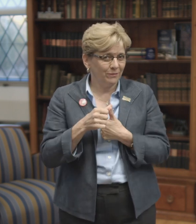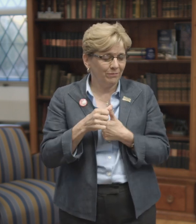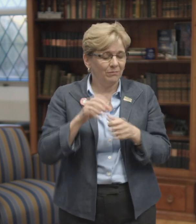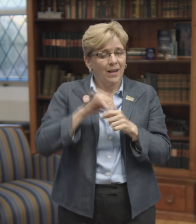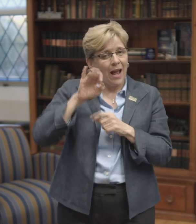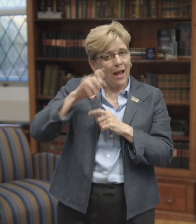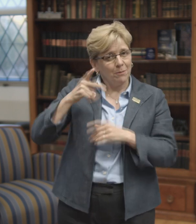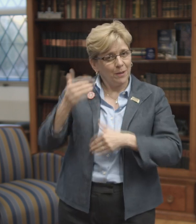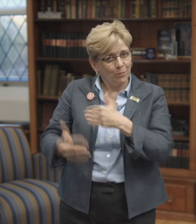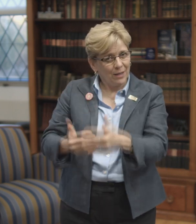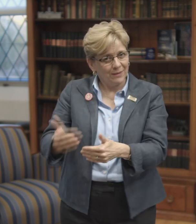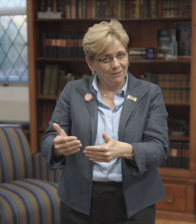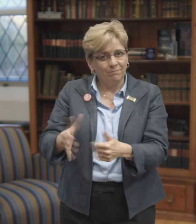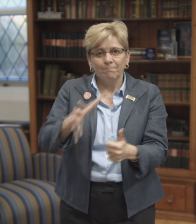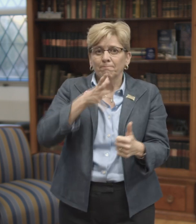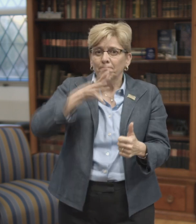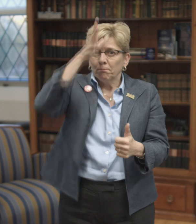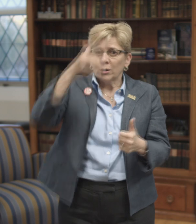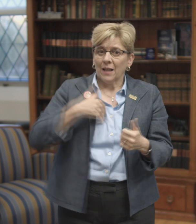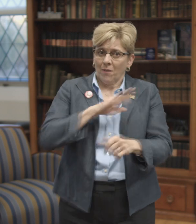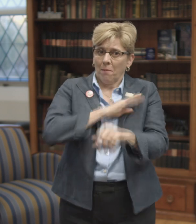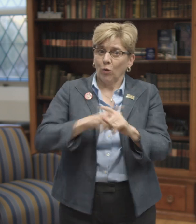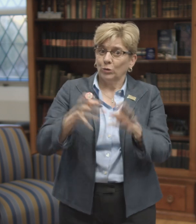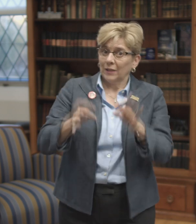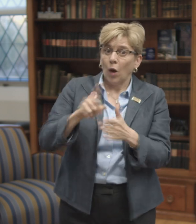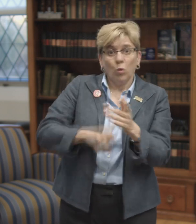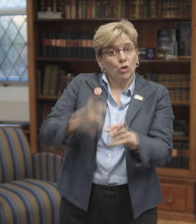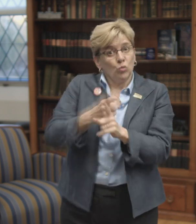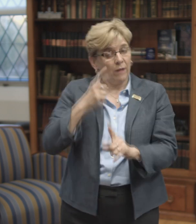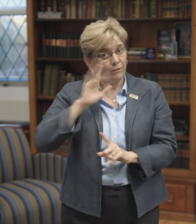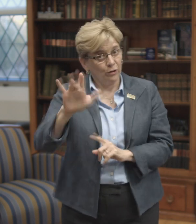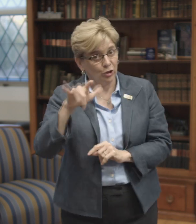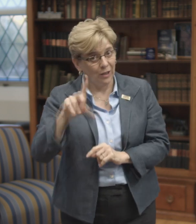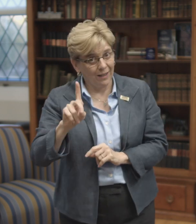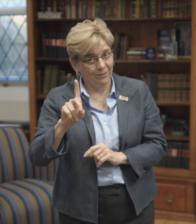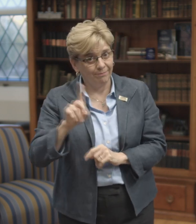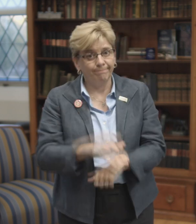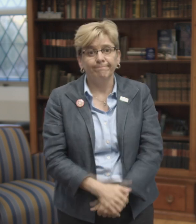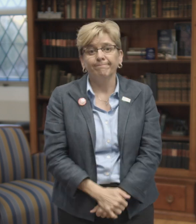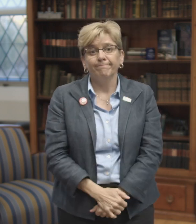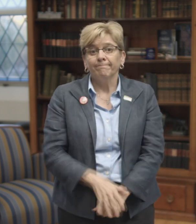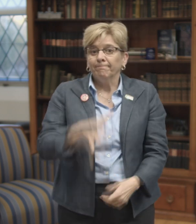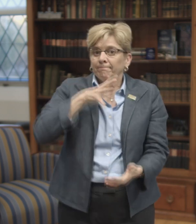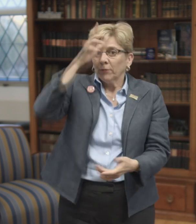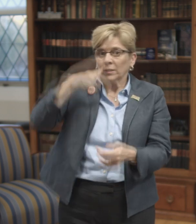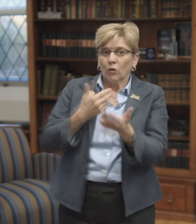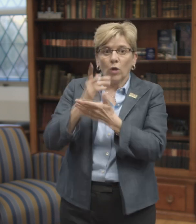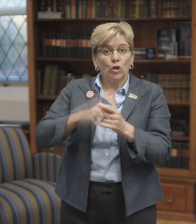It's important to remember that the IEP process involves parents, and they have the process and the authority to decide what's